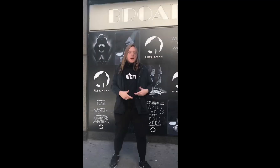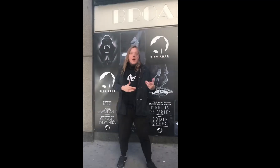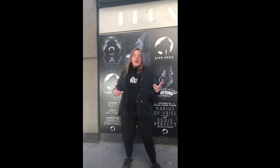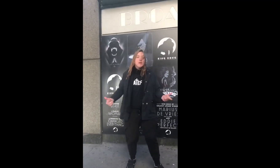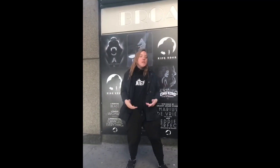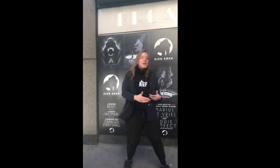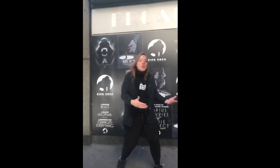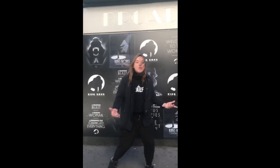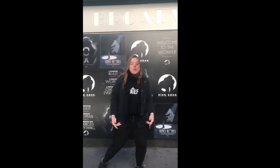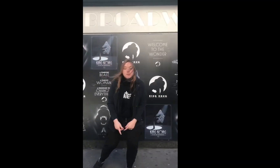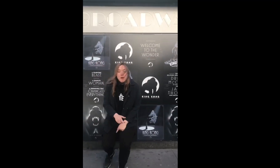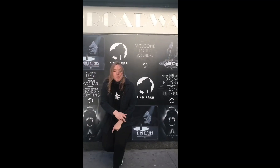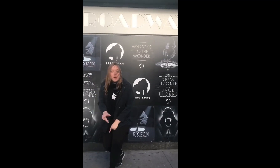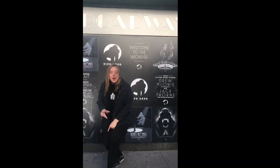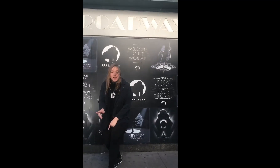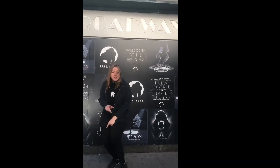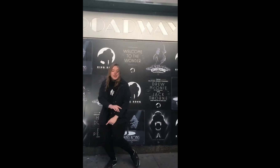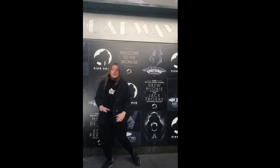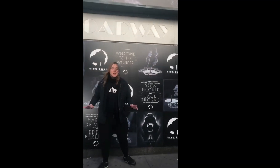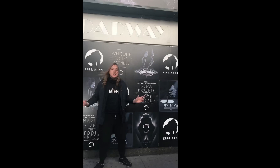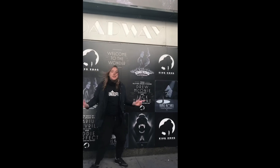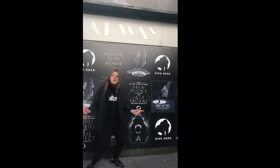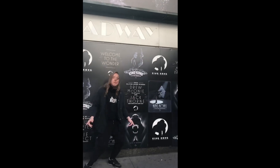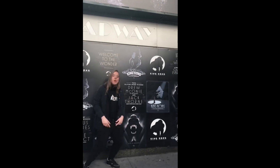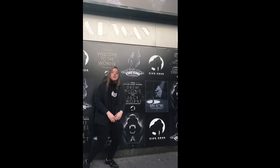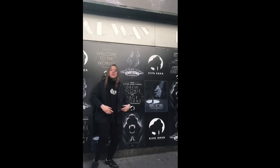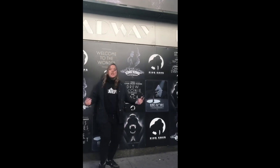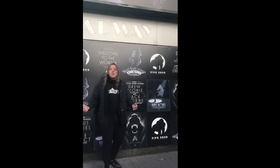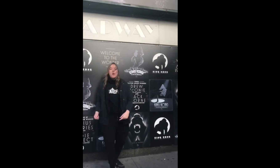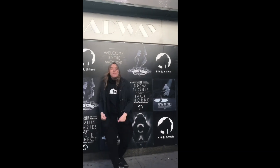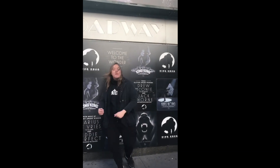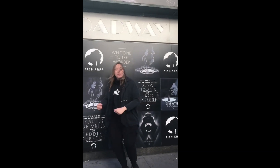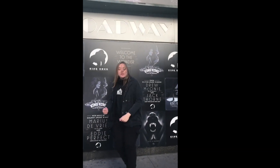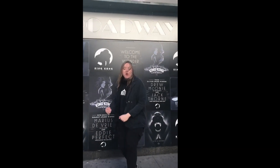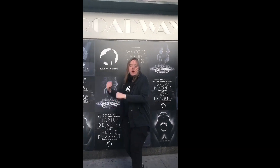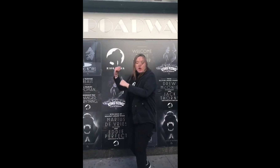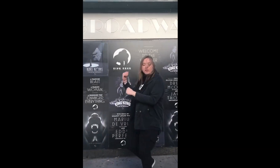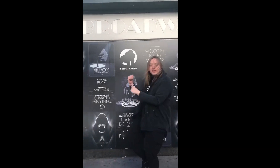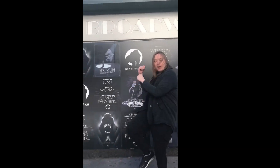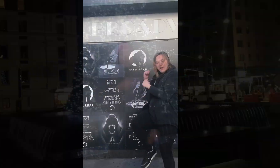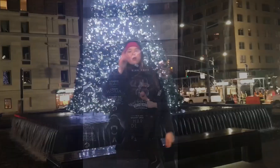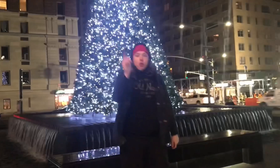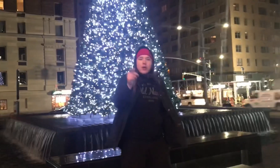Every day a star is born, let your wings fly and soar. Come on, even up the score.